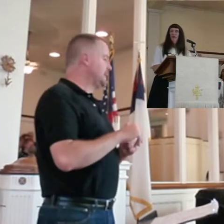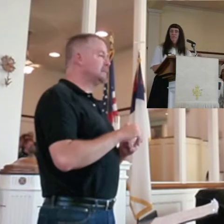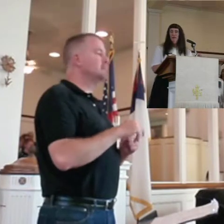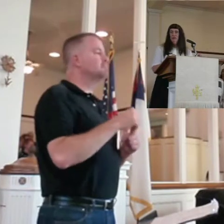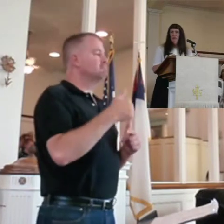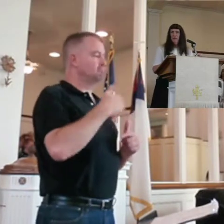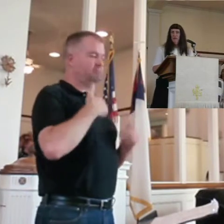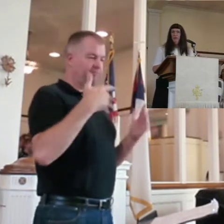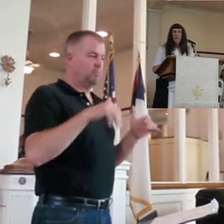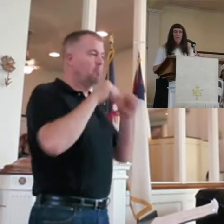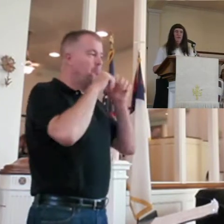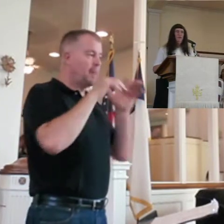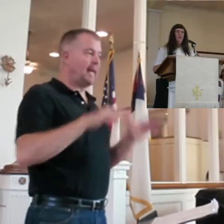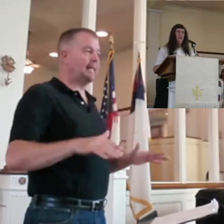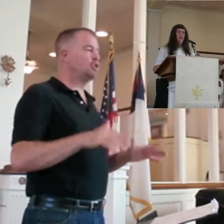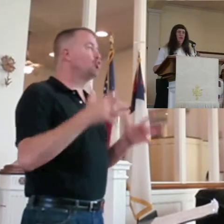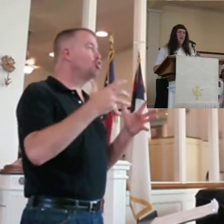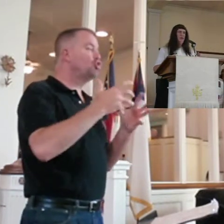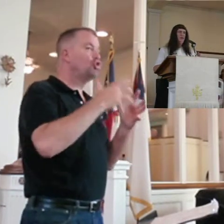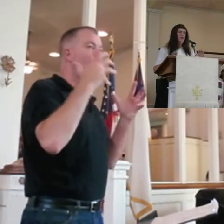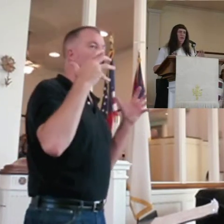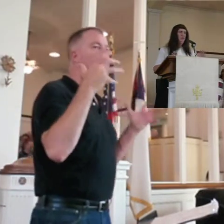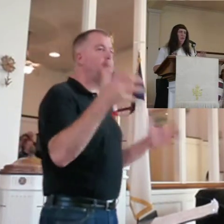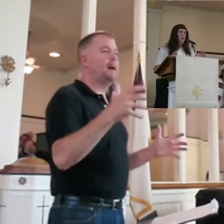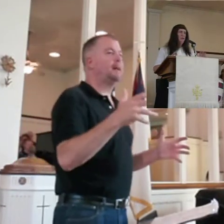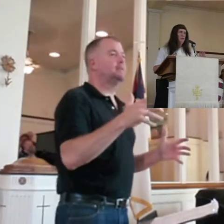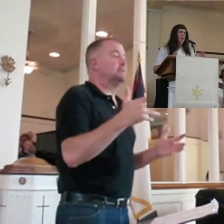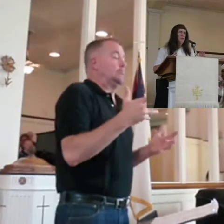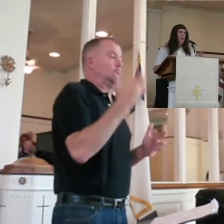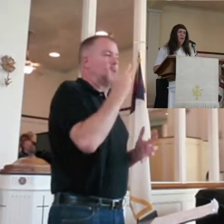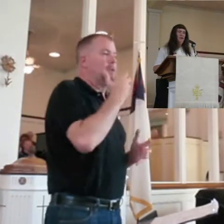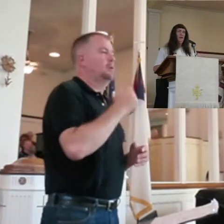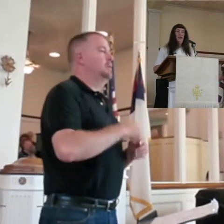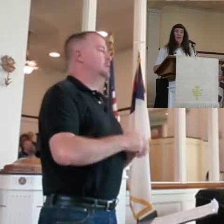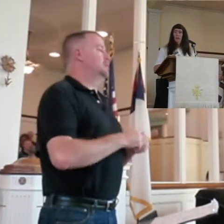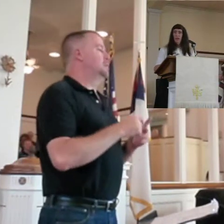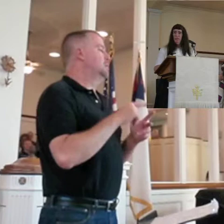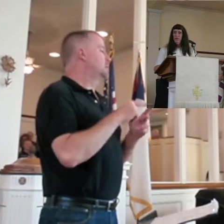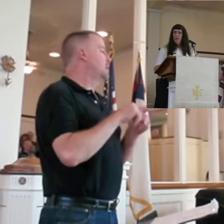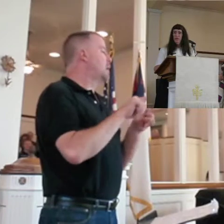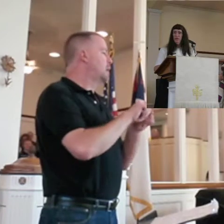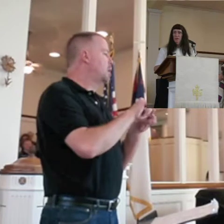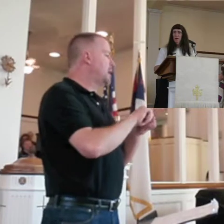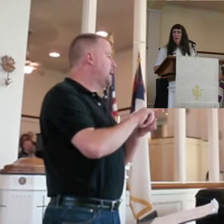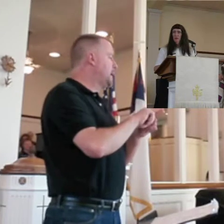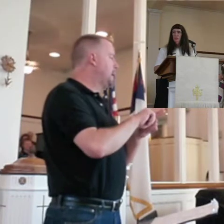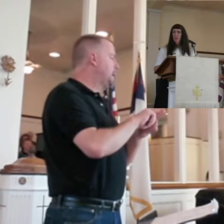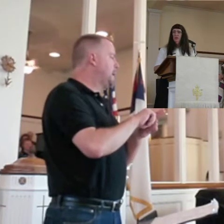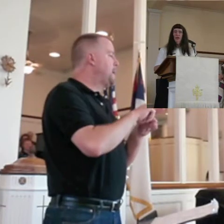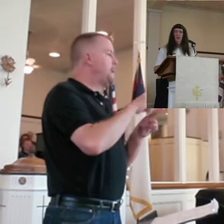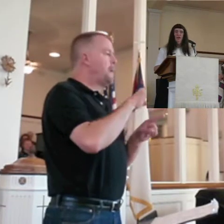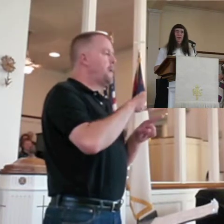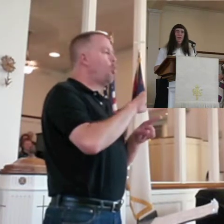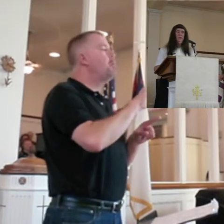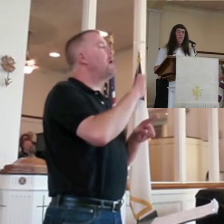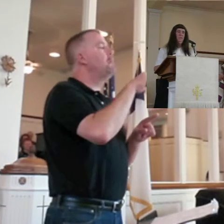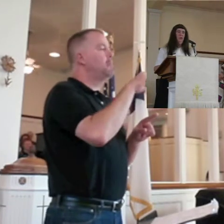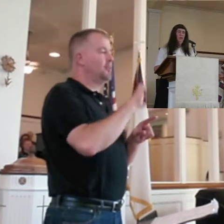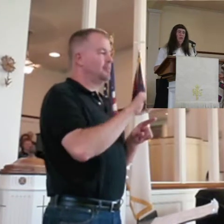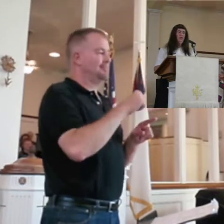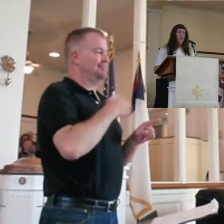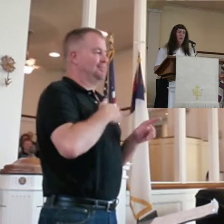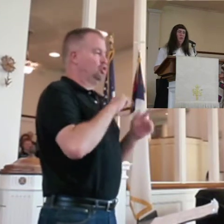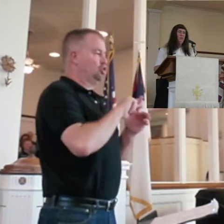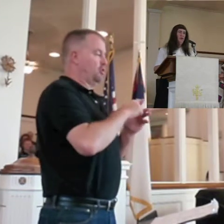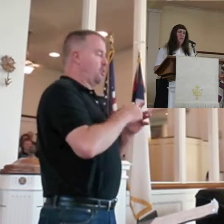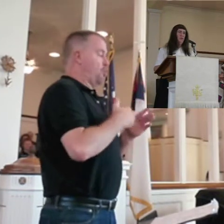I've been blessed. I've been blessed so much, it's just unreal. I've also had my bumps along the road. I started out being